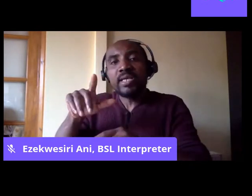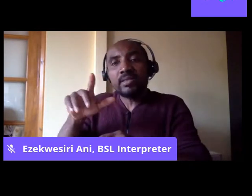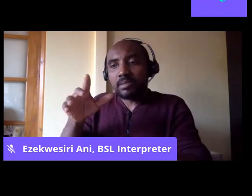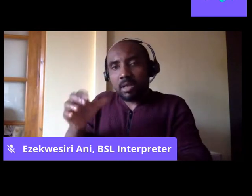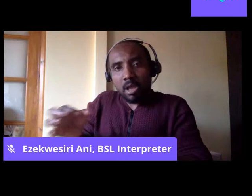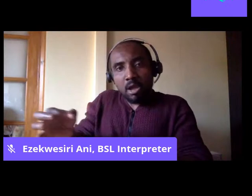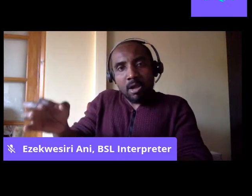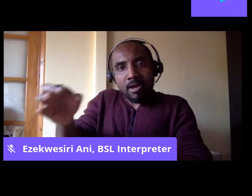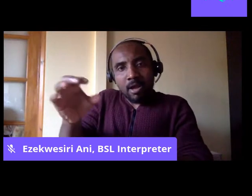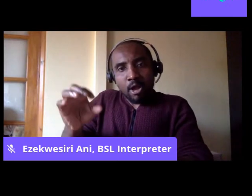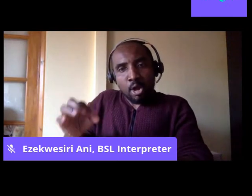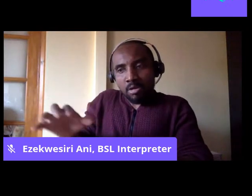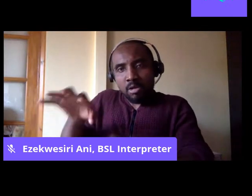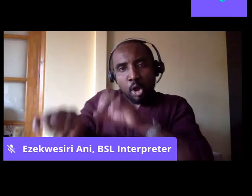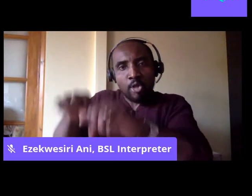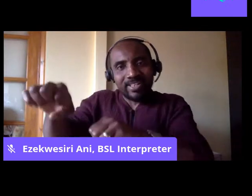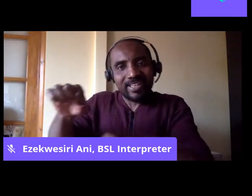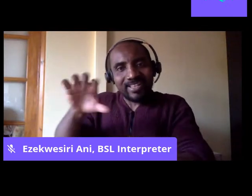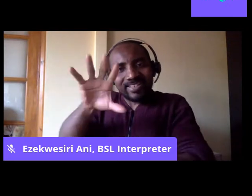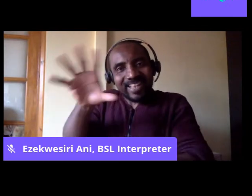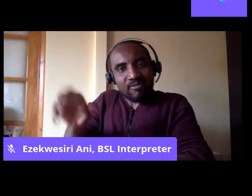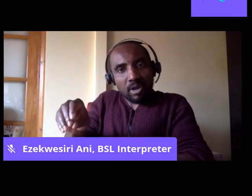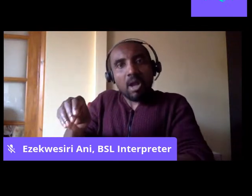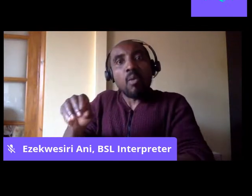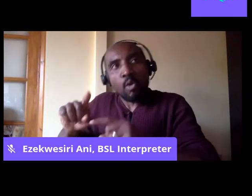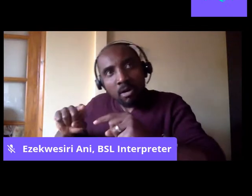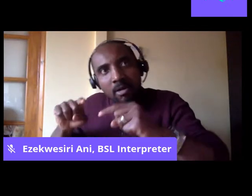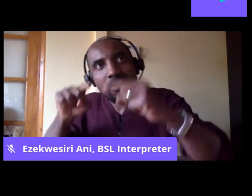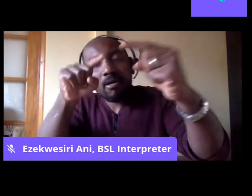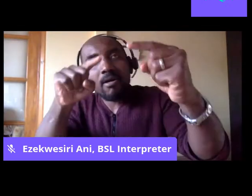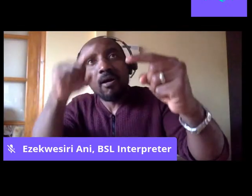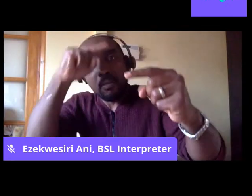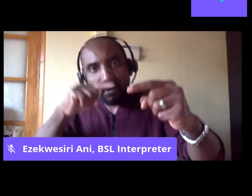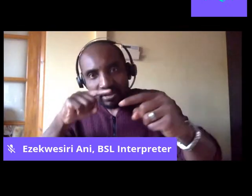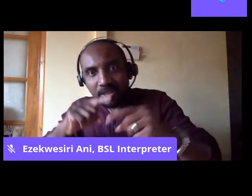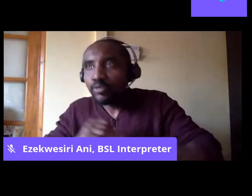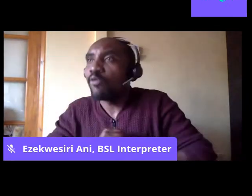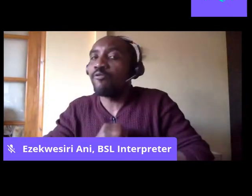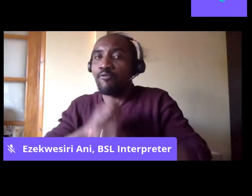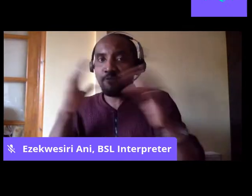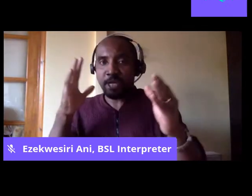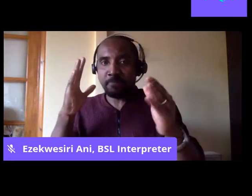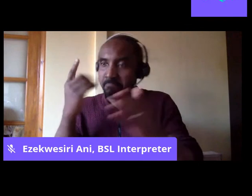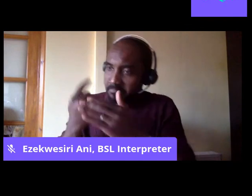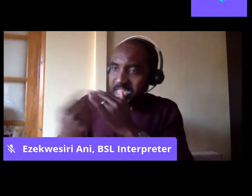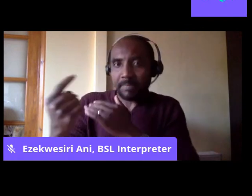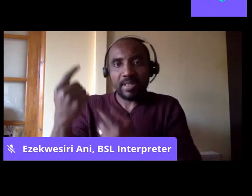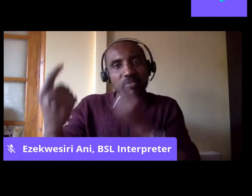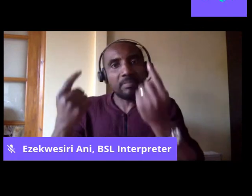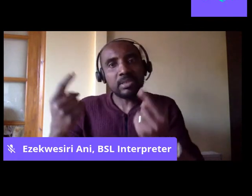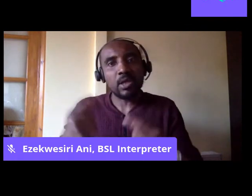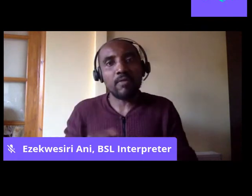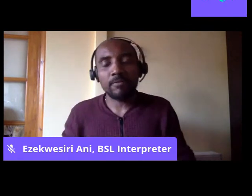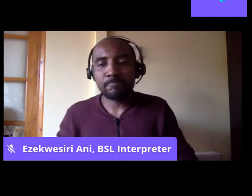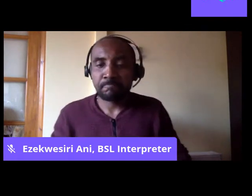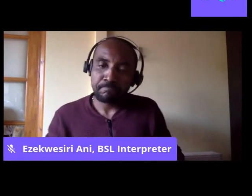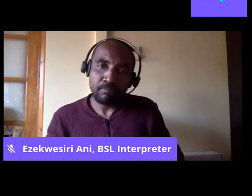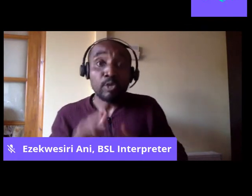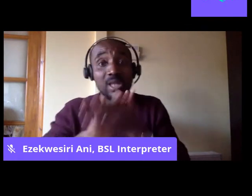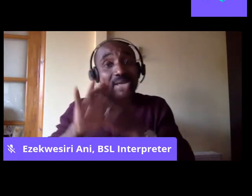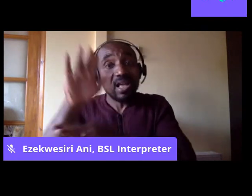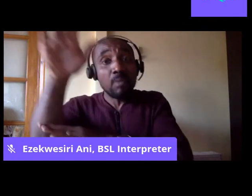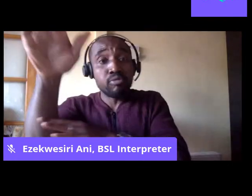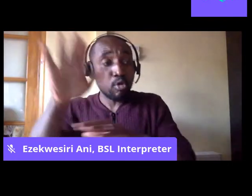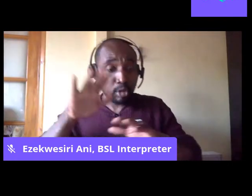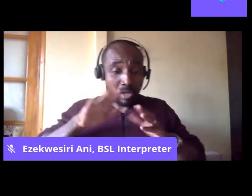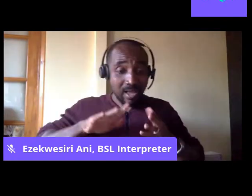aid in the freedom of Portugal in democracy at home. And so to see the interconnectedness between what happens abroad and